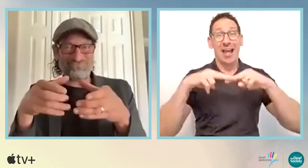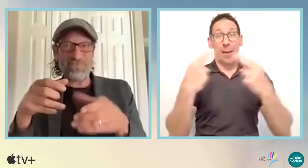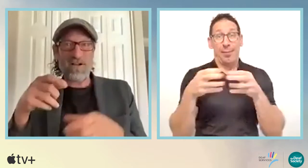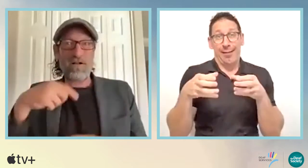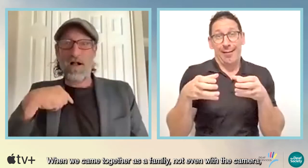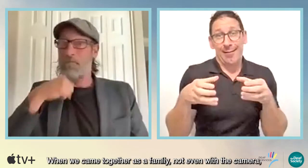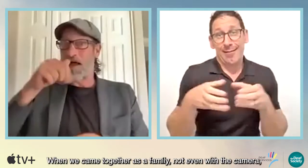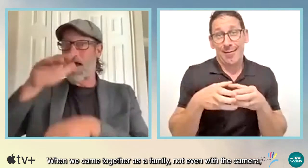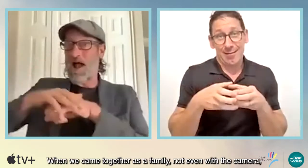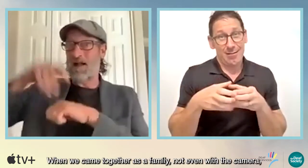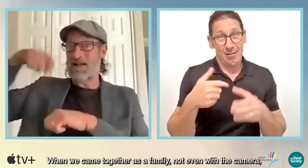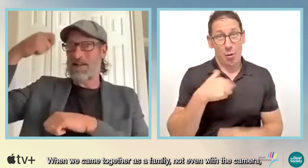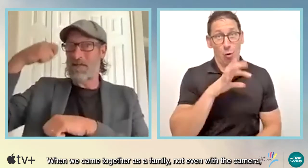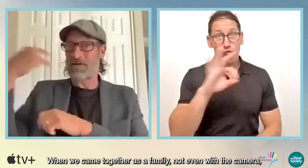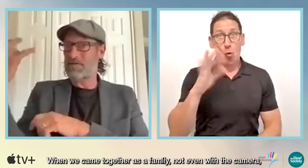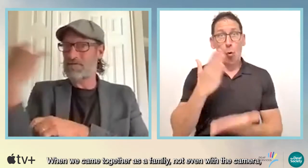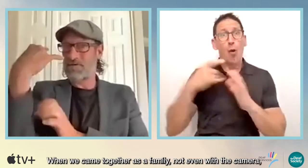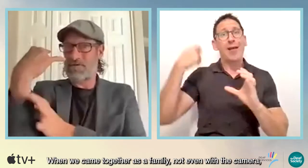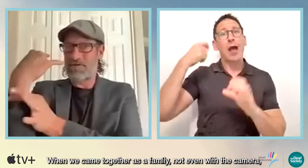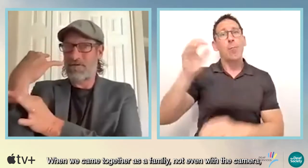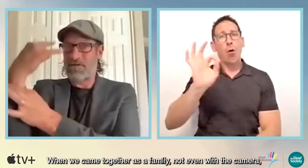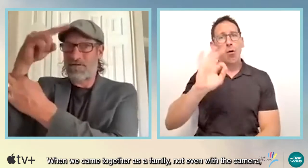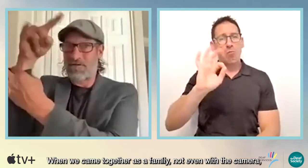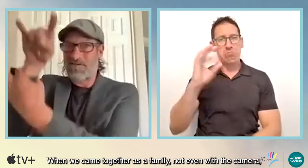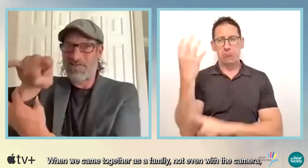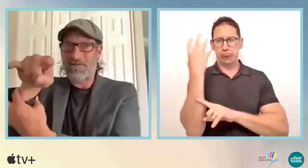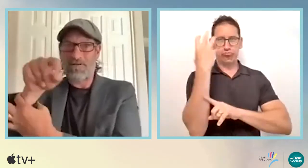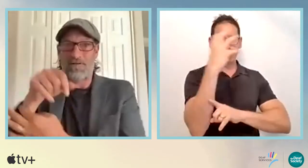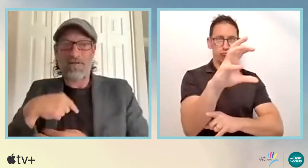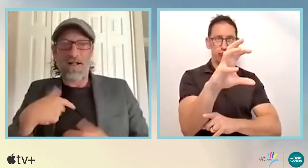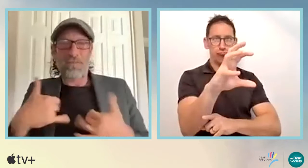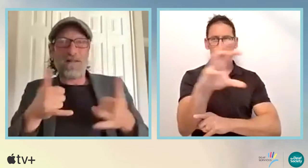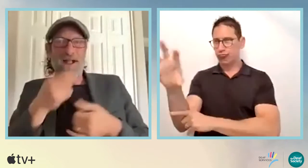Yes. When we came together as a family, not even with the camera,